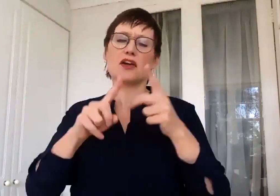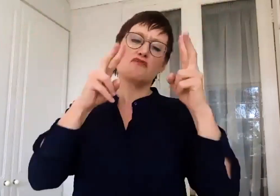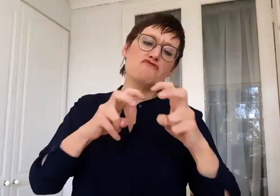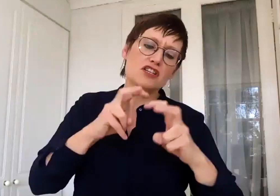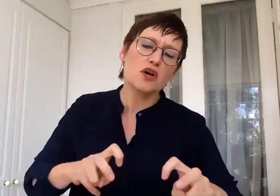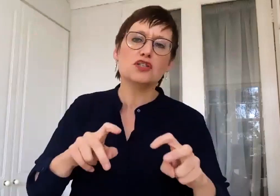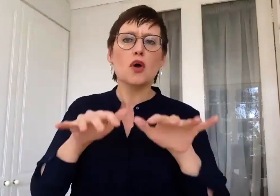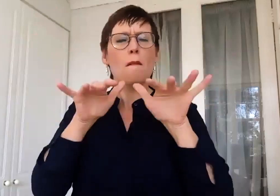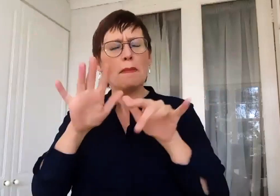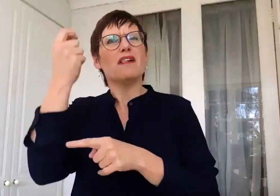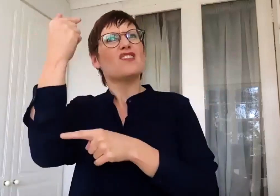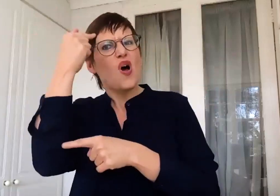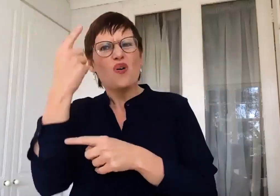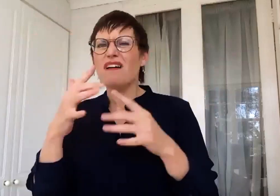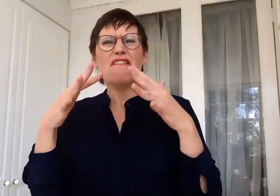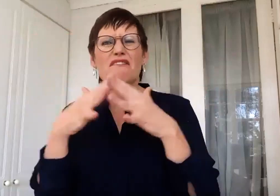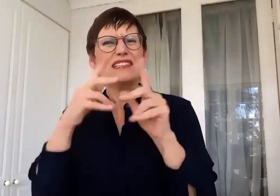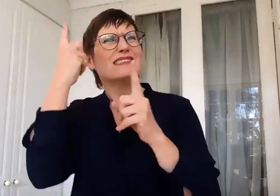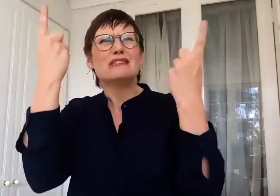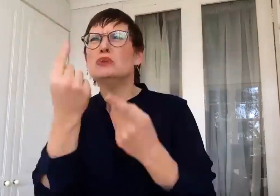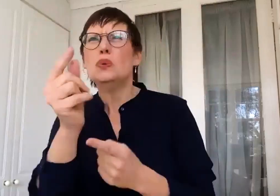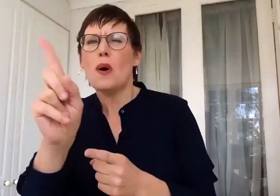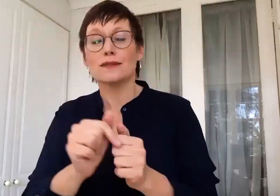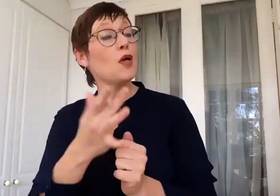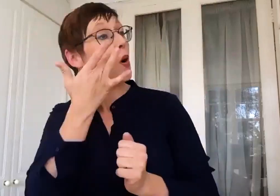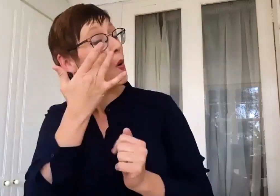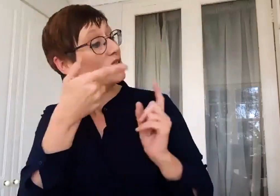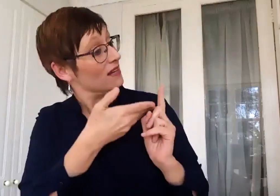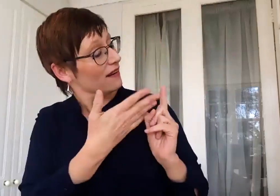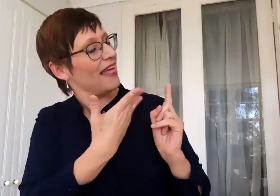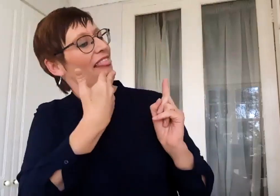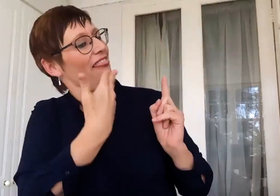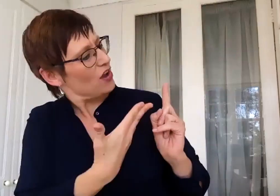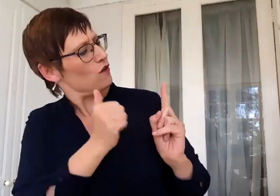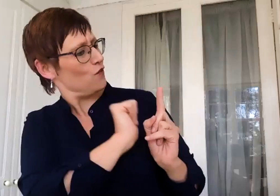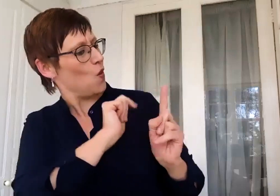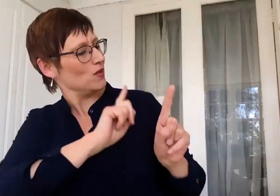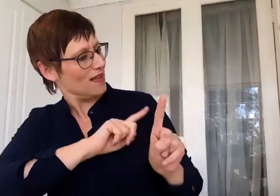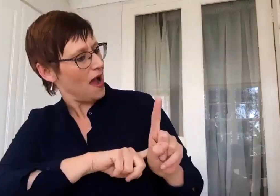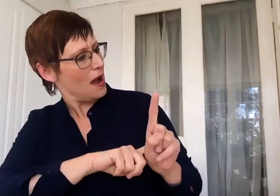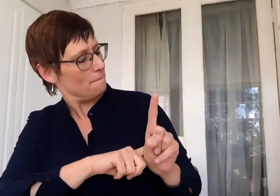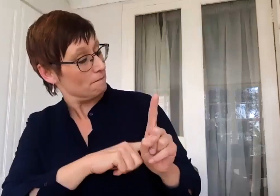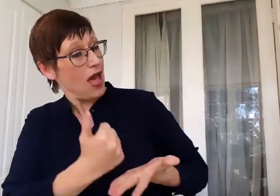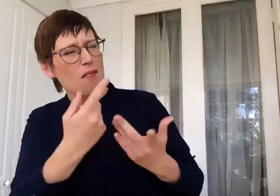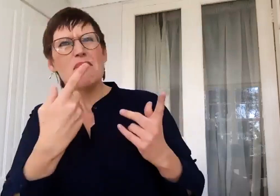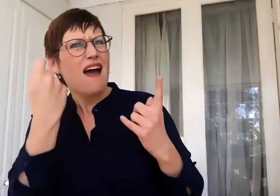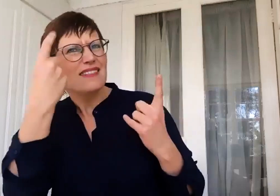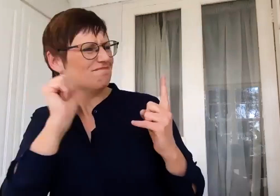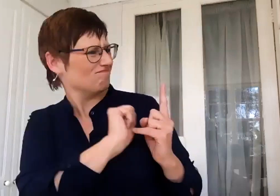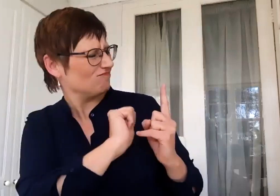gap between the academy and the public. Claudine, thank you so much for giving up your time to help us understand the work that you